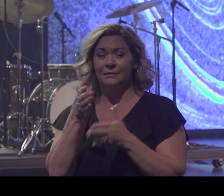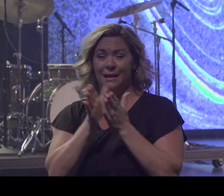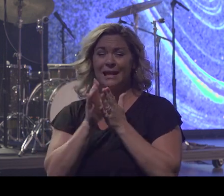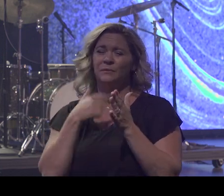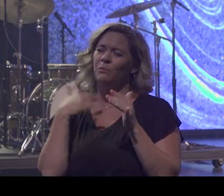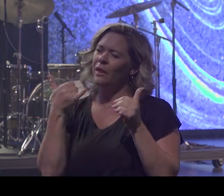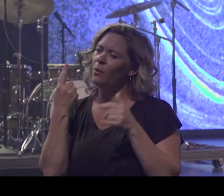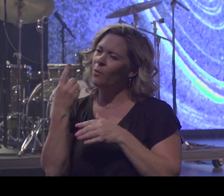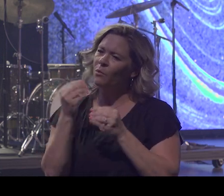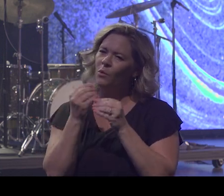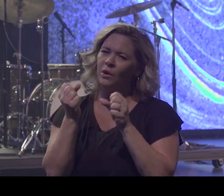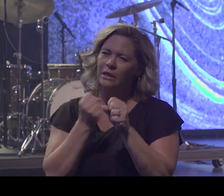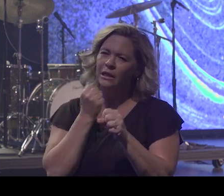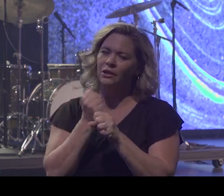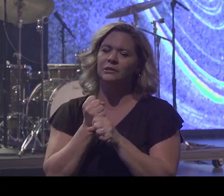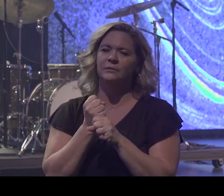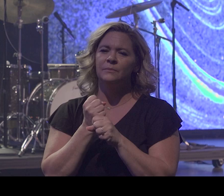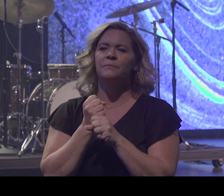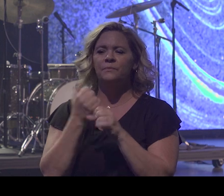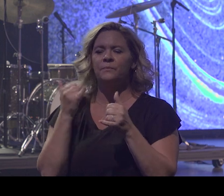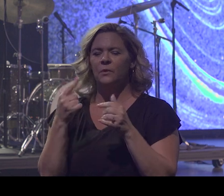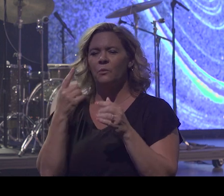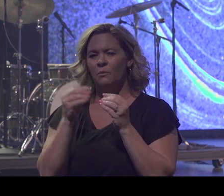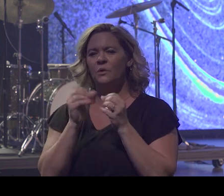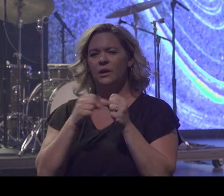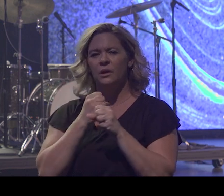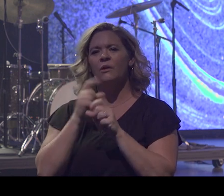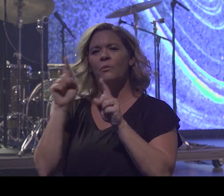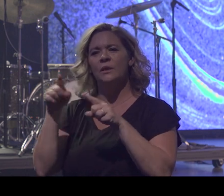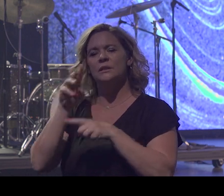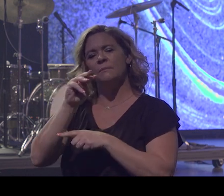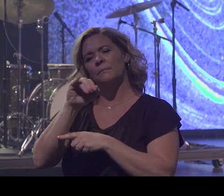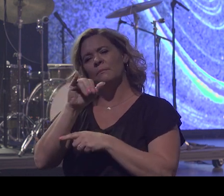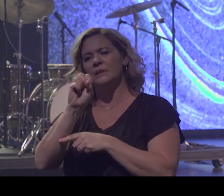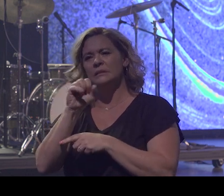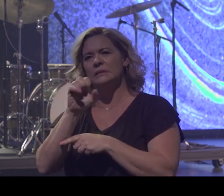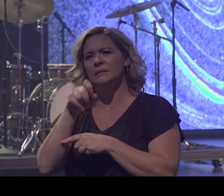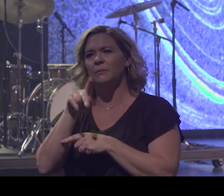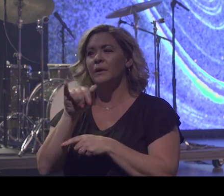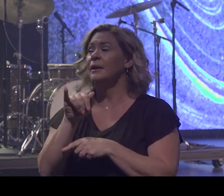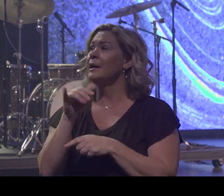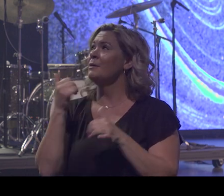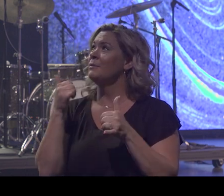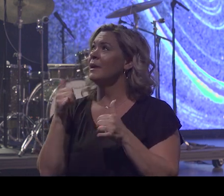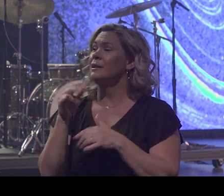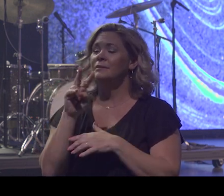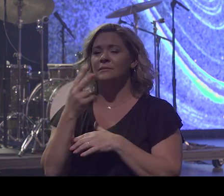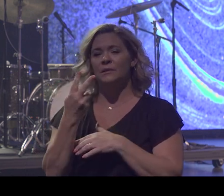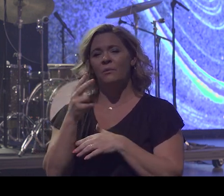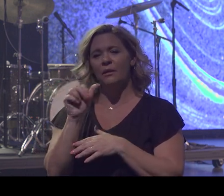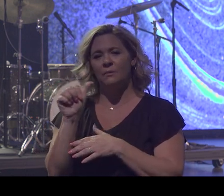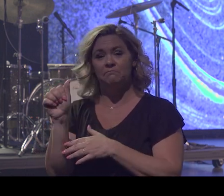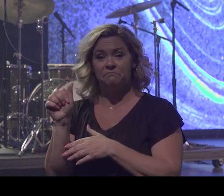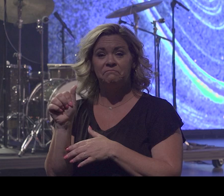decided to give it another year to play. I went to Jackson, Mississippi and played Double-A. And then I would become the MVP